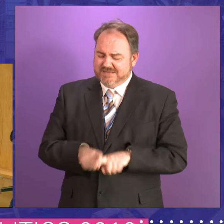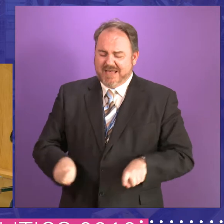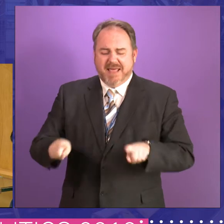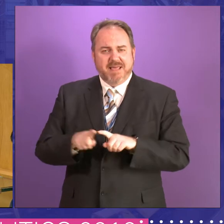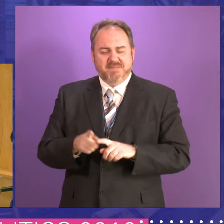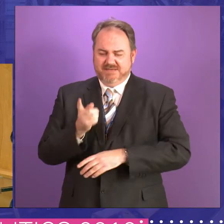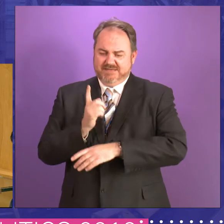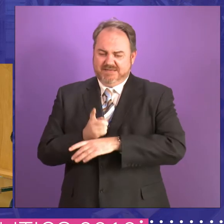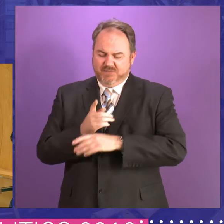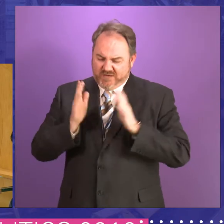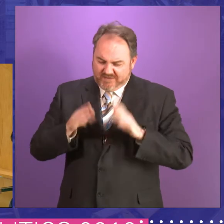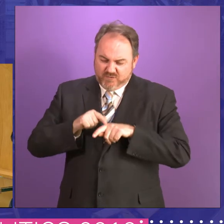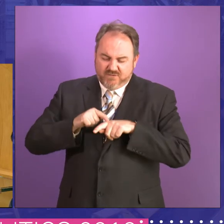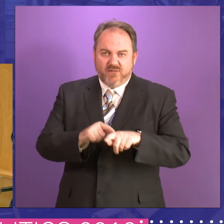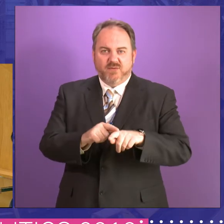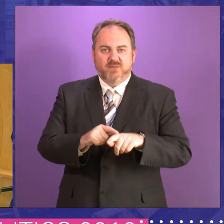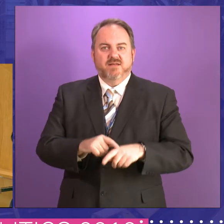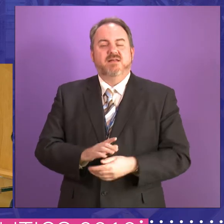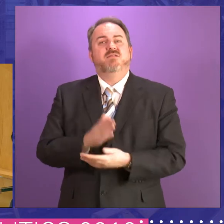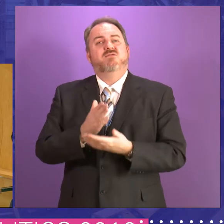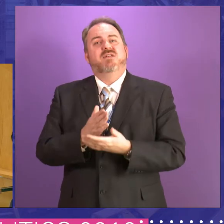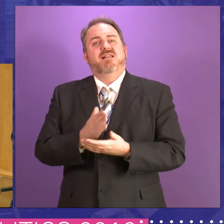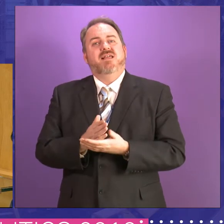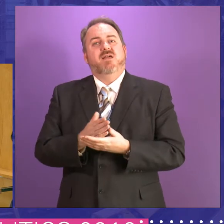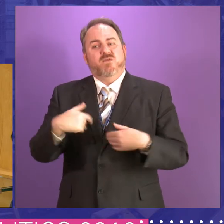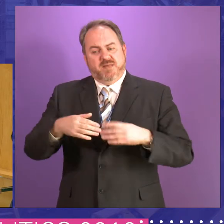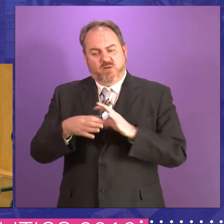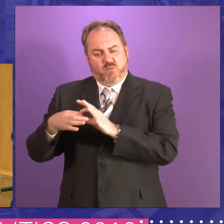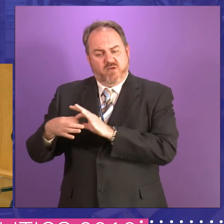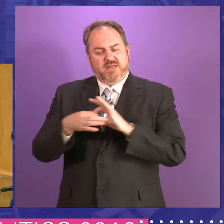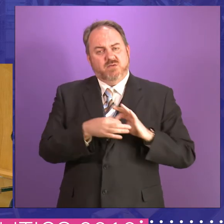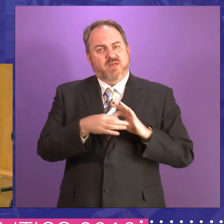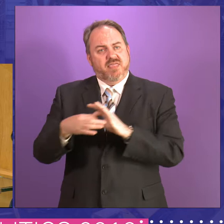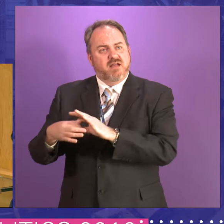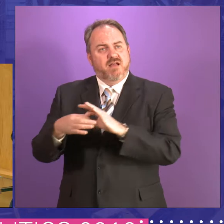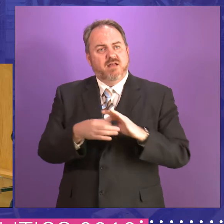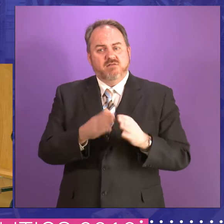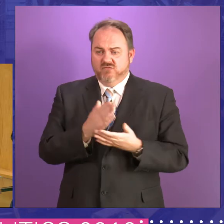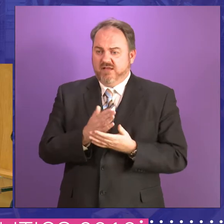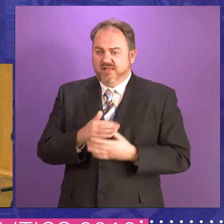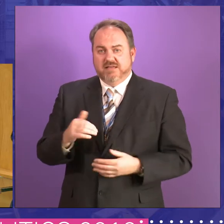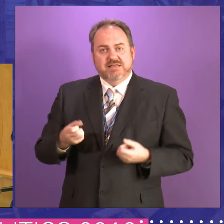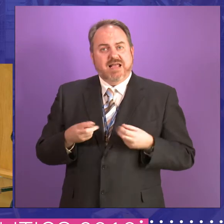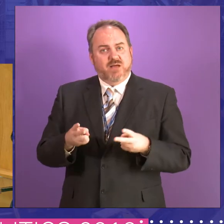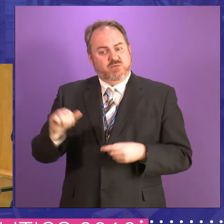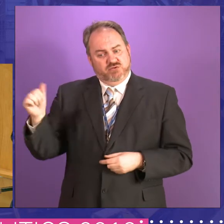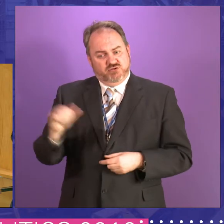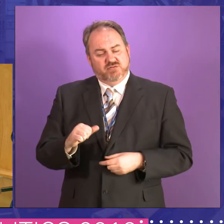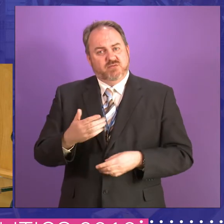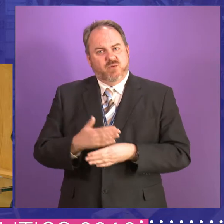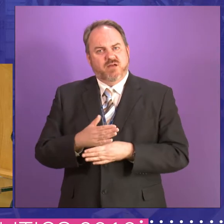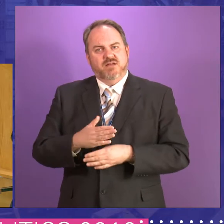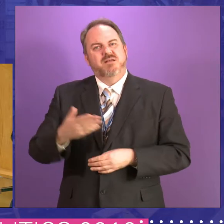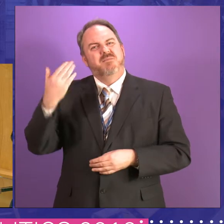type of parliament we're trying to create, where compromise and working together was going to be the way we actually did business, rather than the